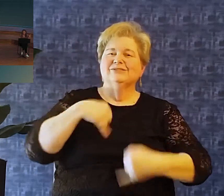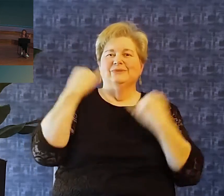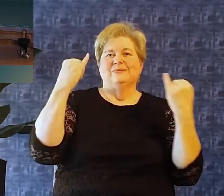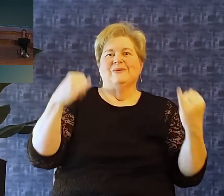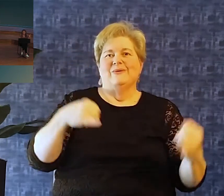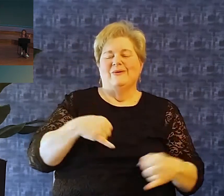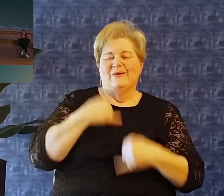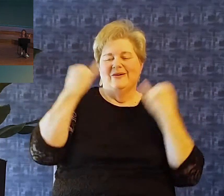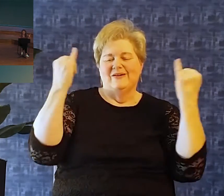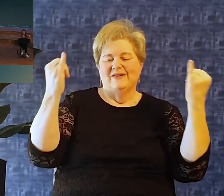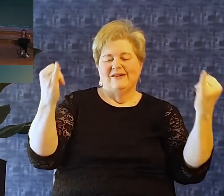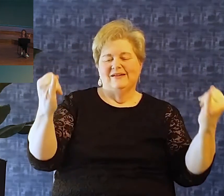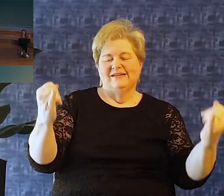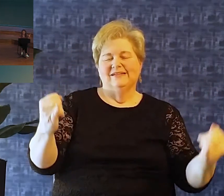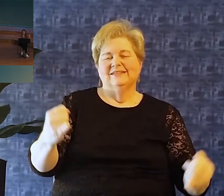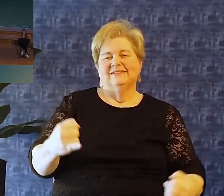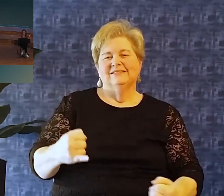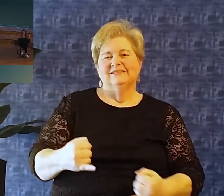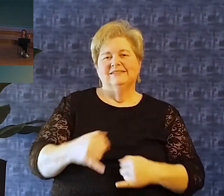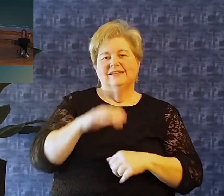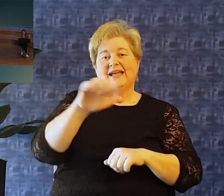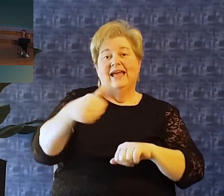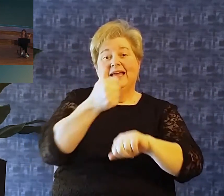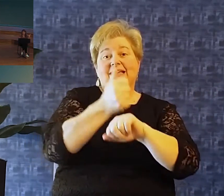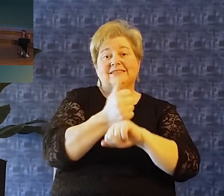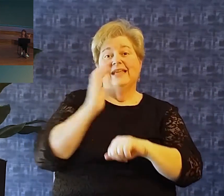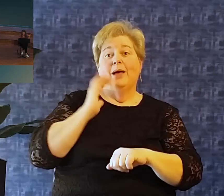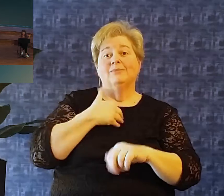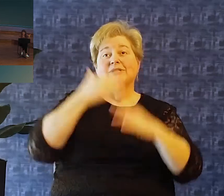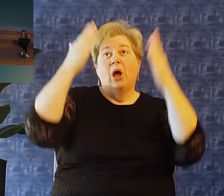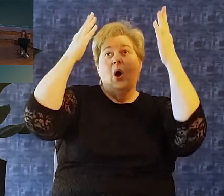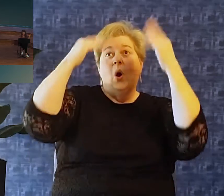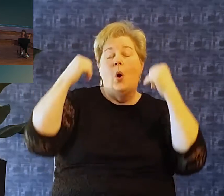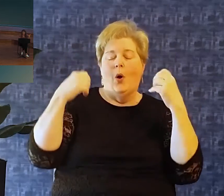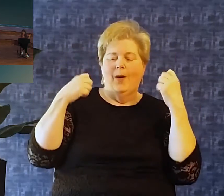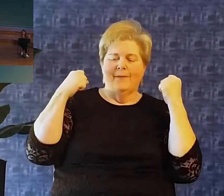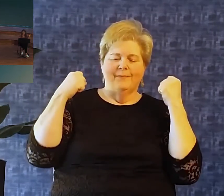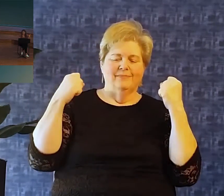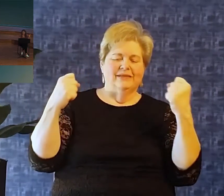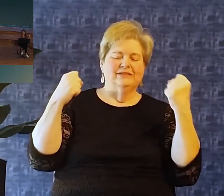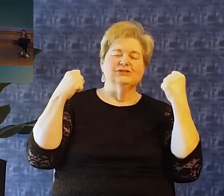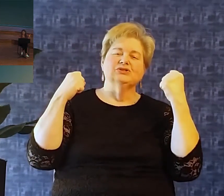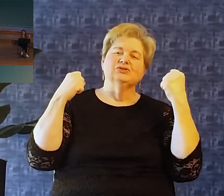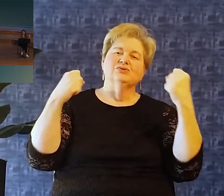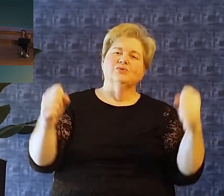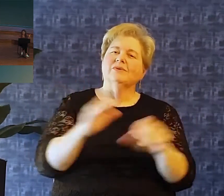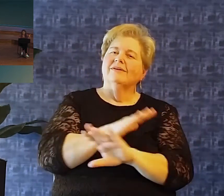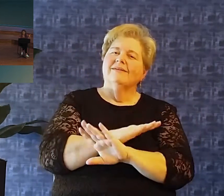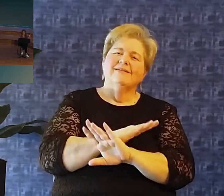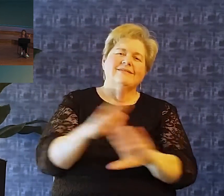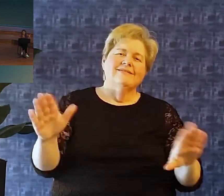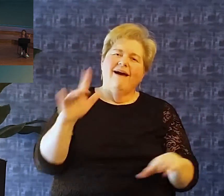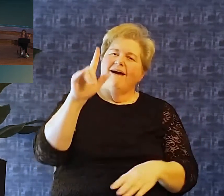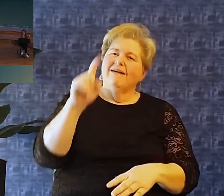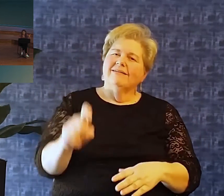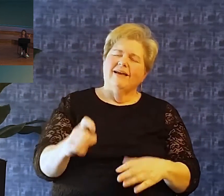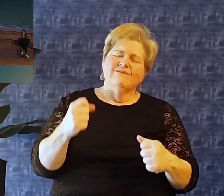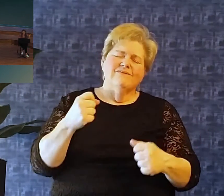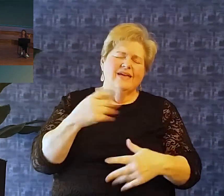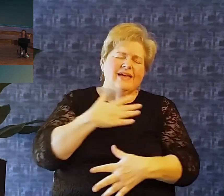city of our God There our hope is secure, do